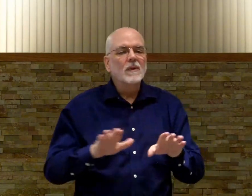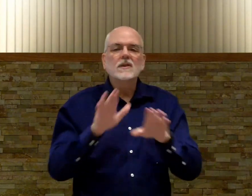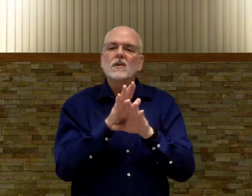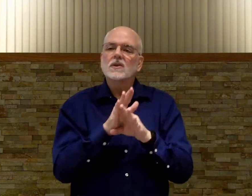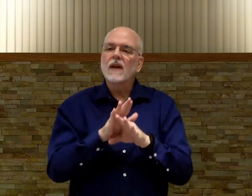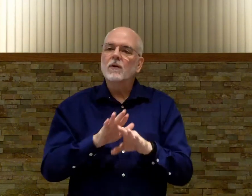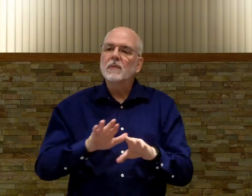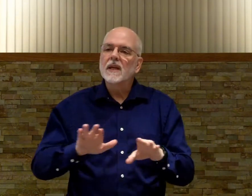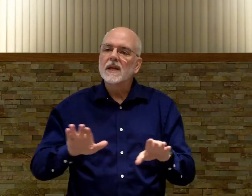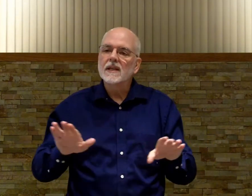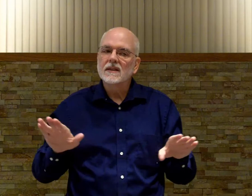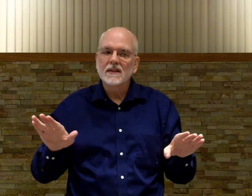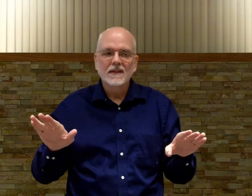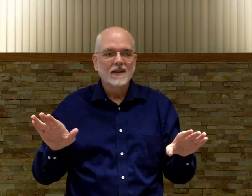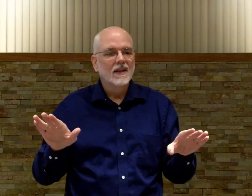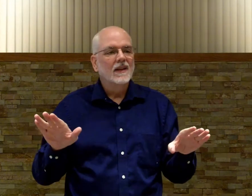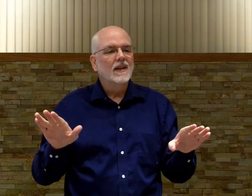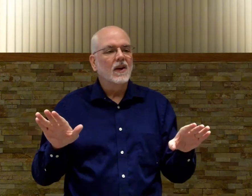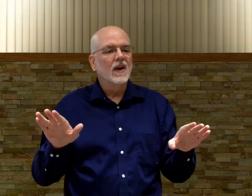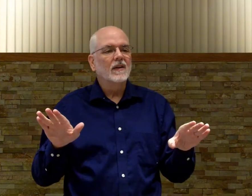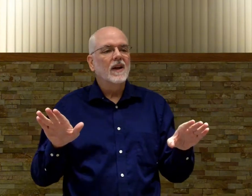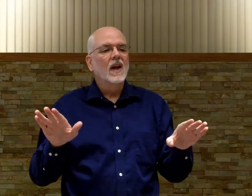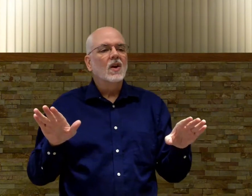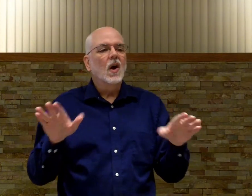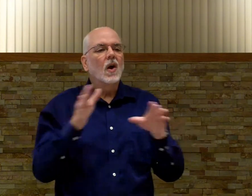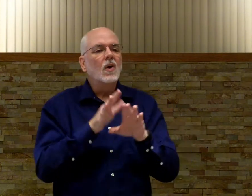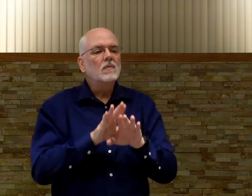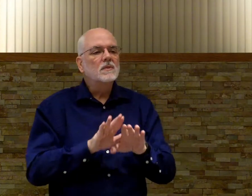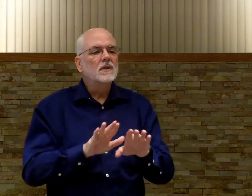this is also a sign for peace all right calms